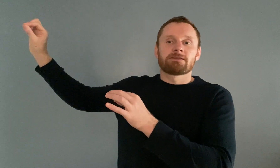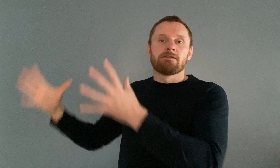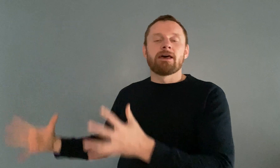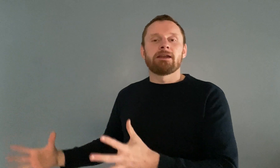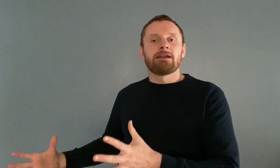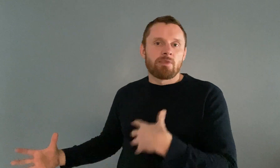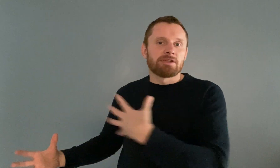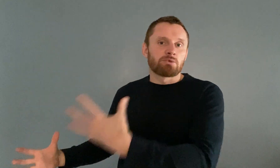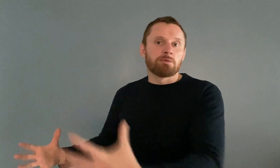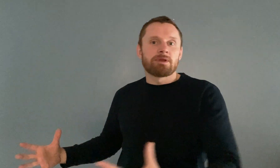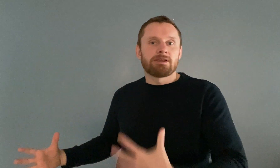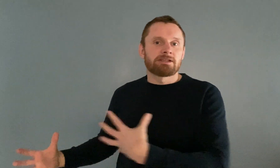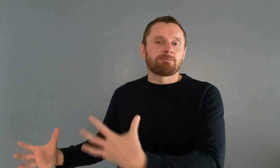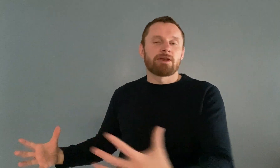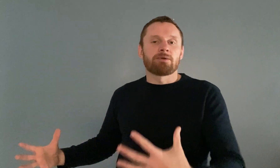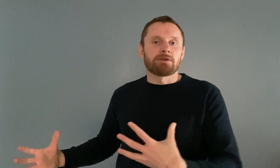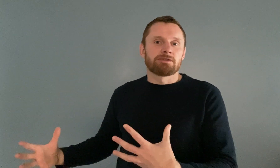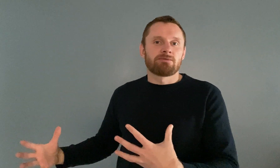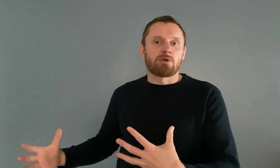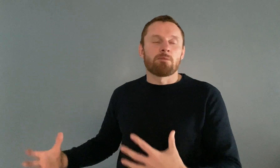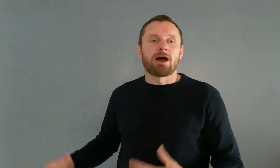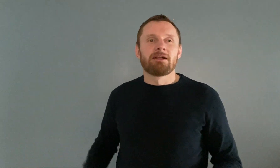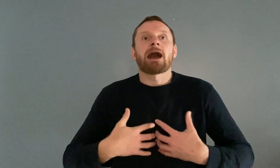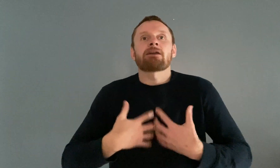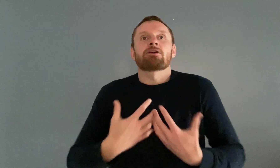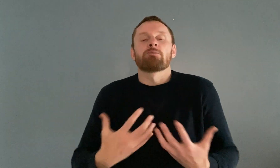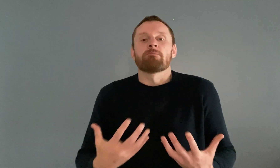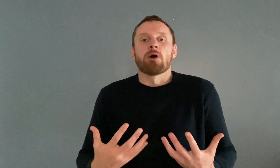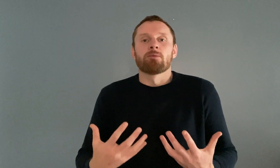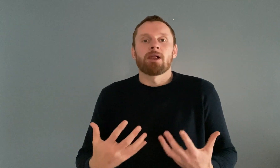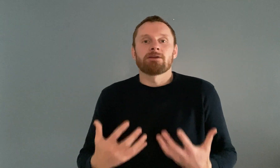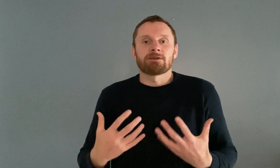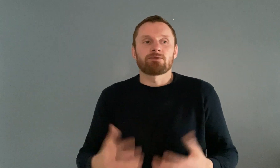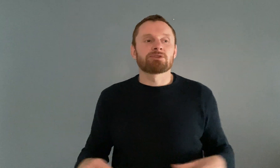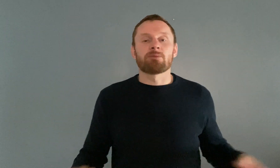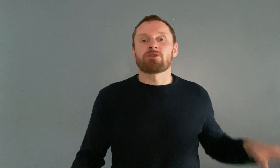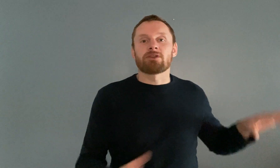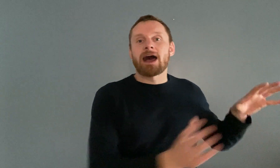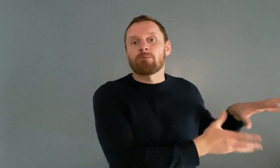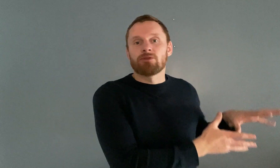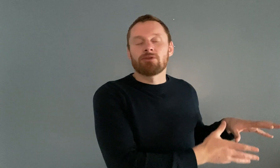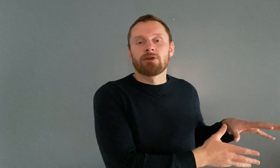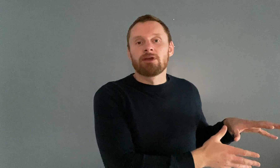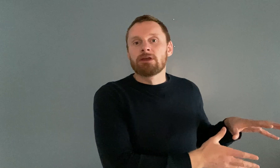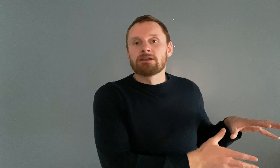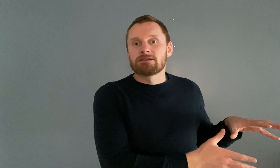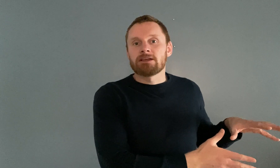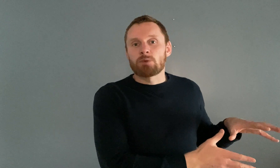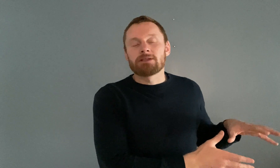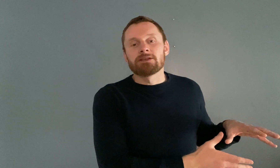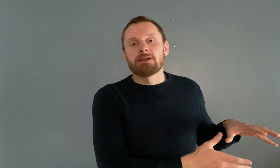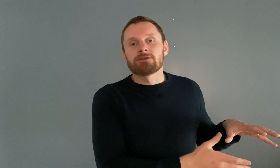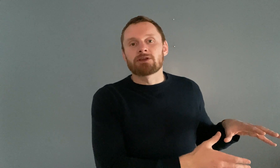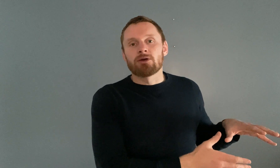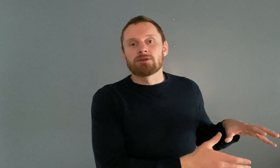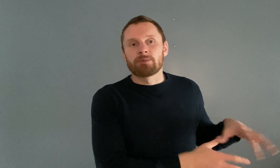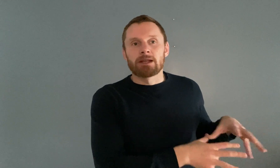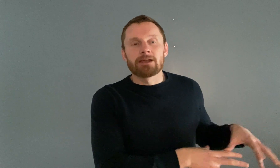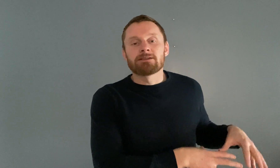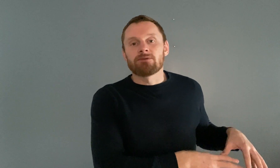then this would be the experience from that anger could be mobilizing from something that happened say 20 years ago that's been latent